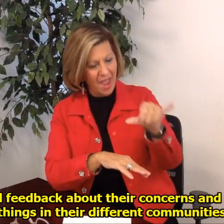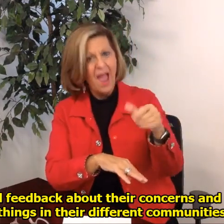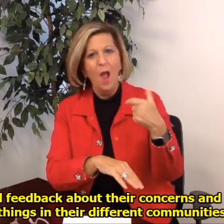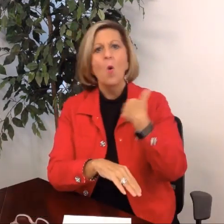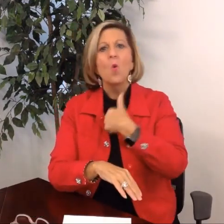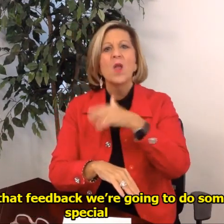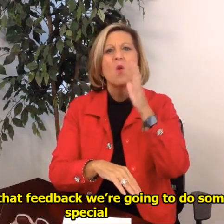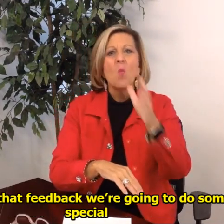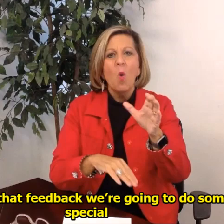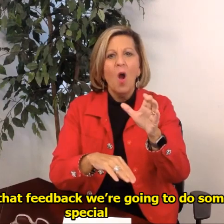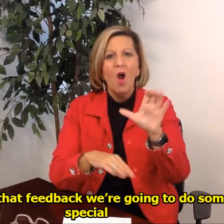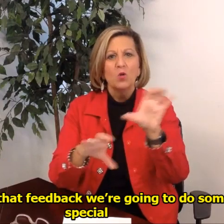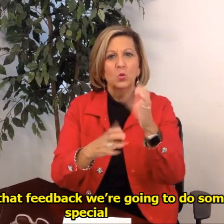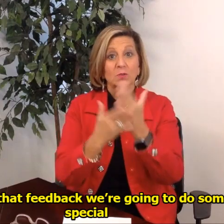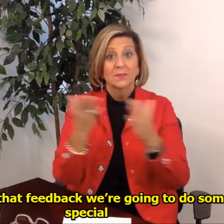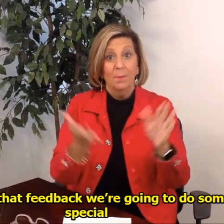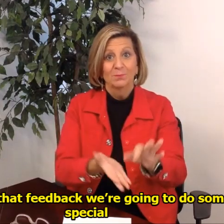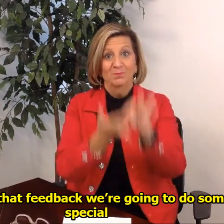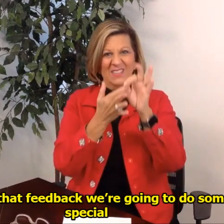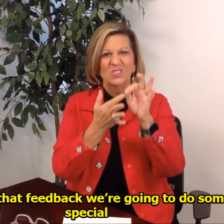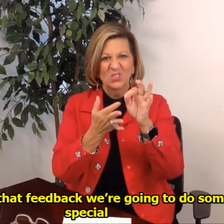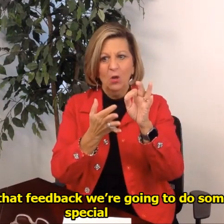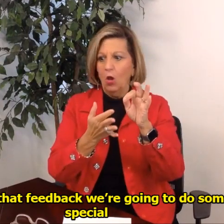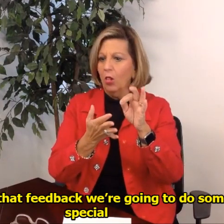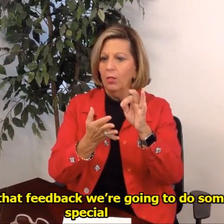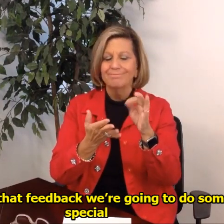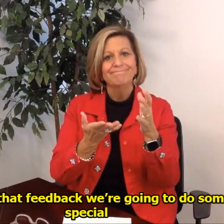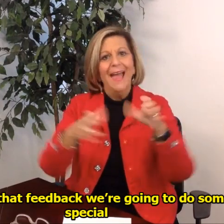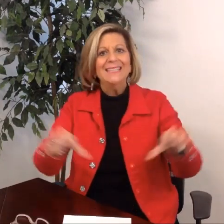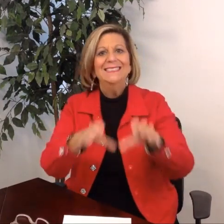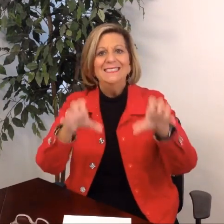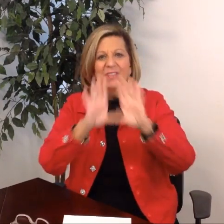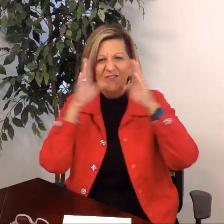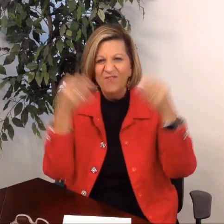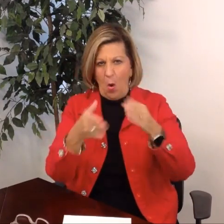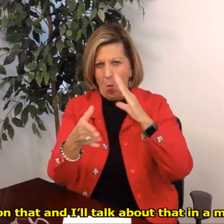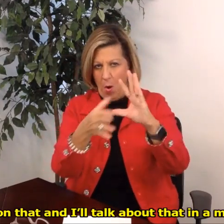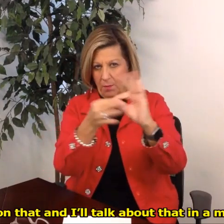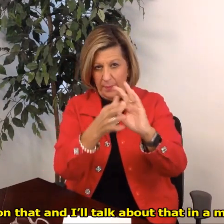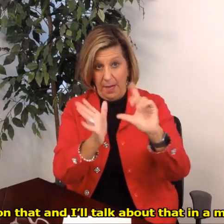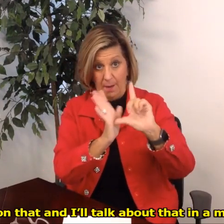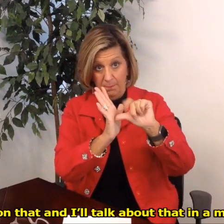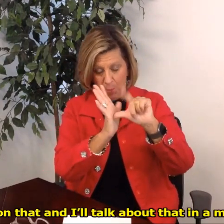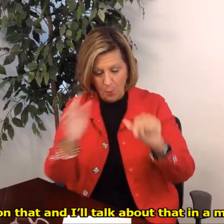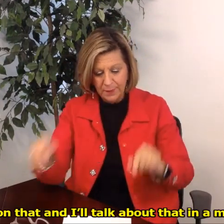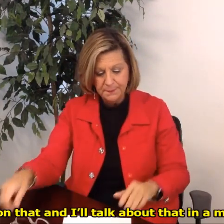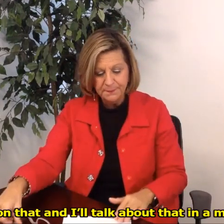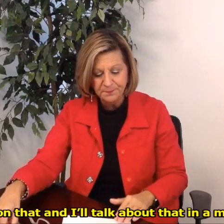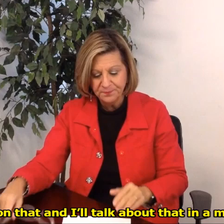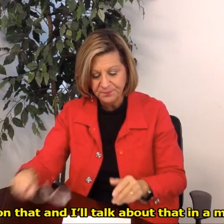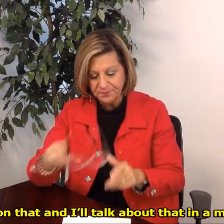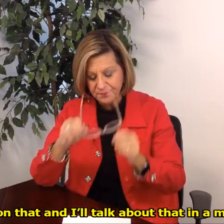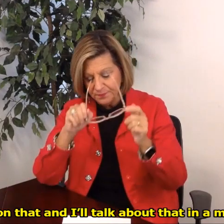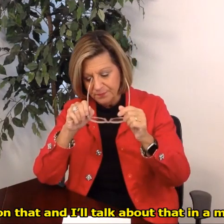and based on that feedback we're going to do something special that will focus on that and I'll talk about that in a